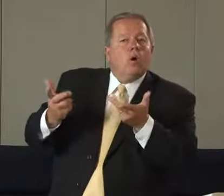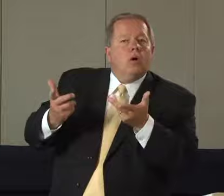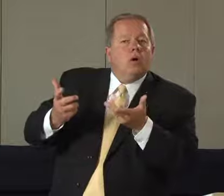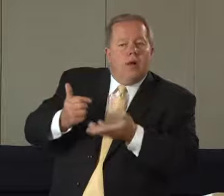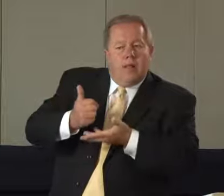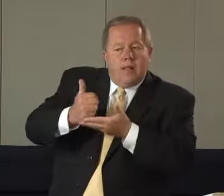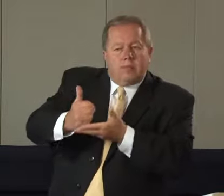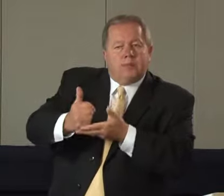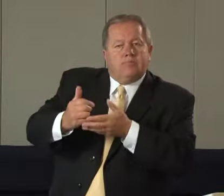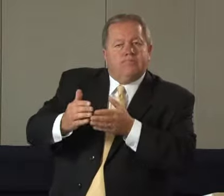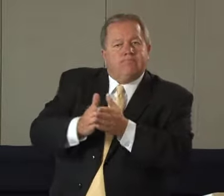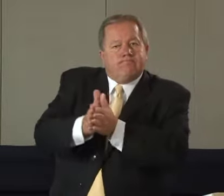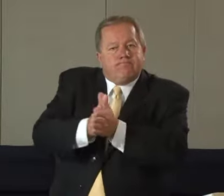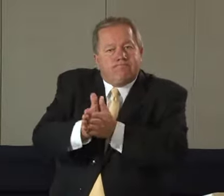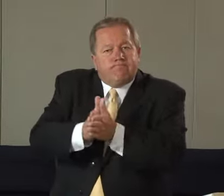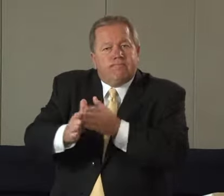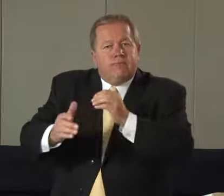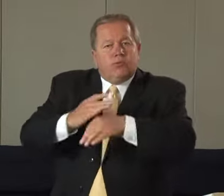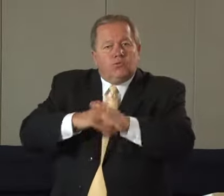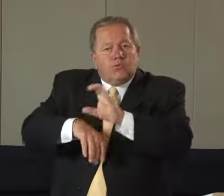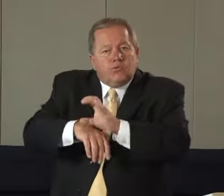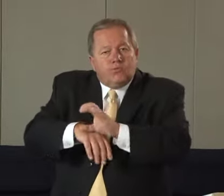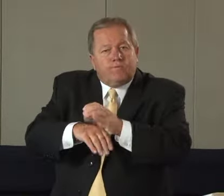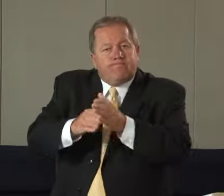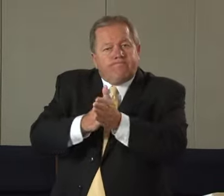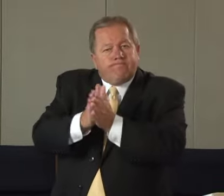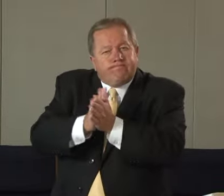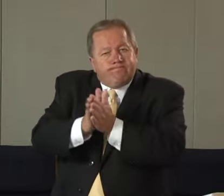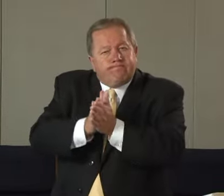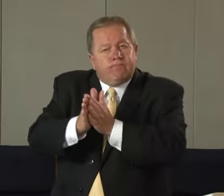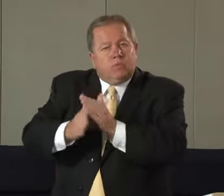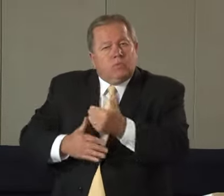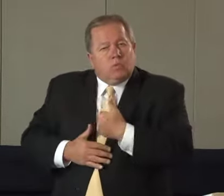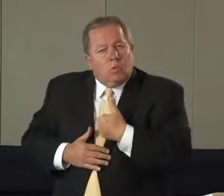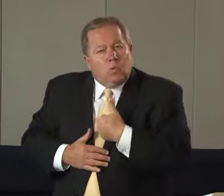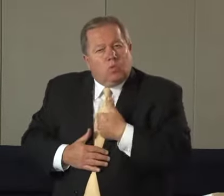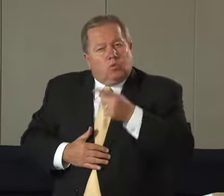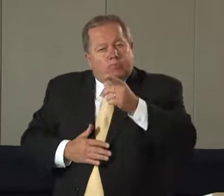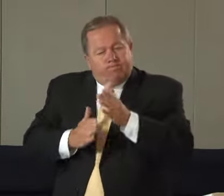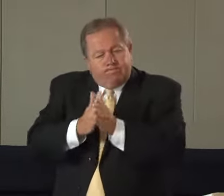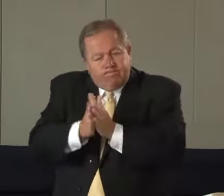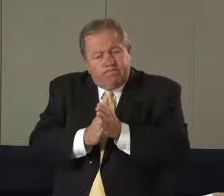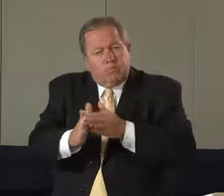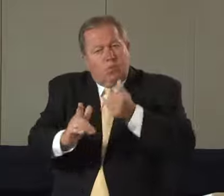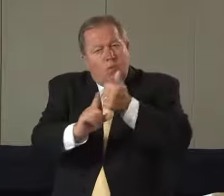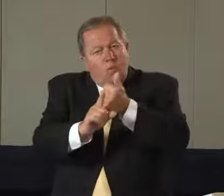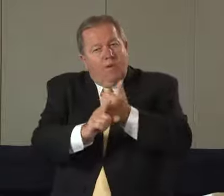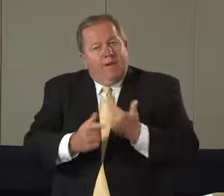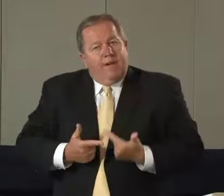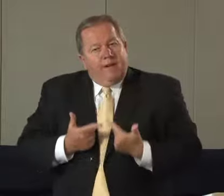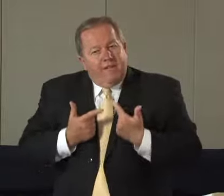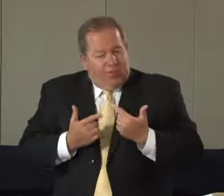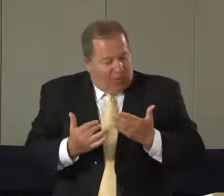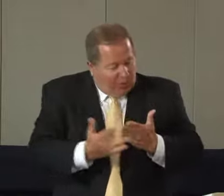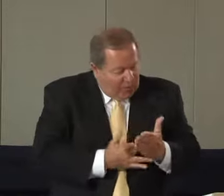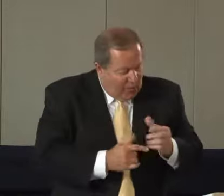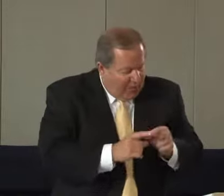and with that goal it motivates us through our churches it motivates us for for